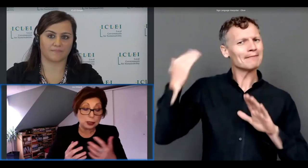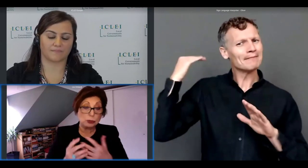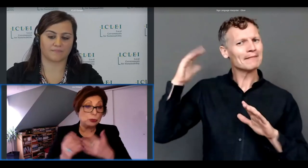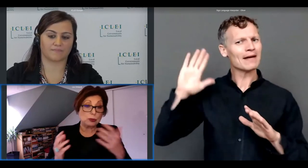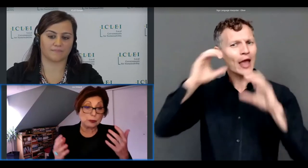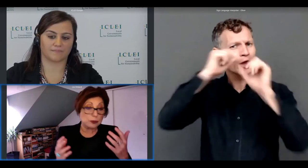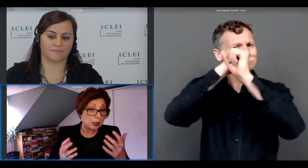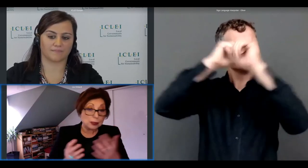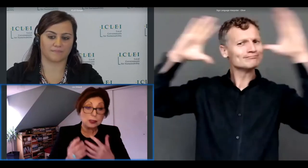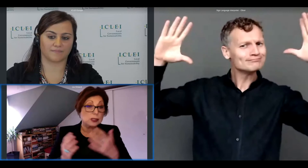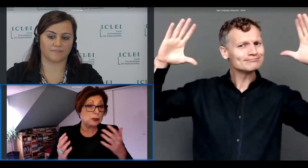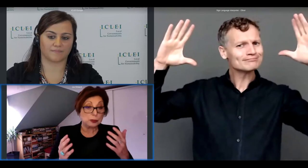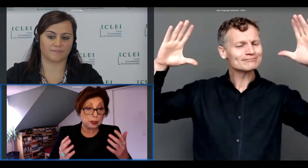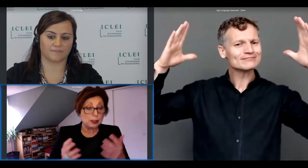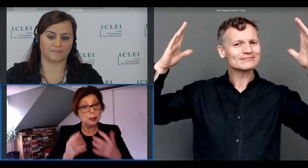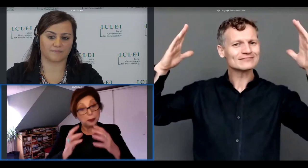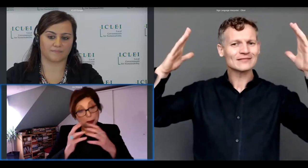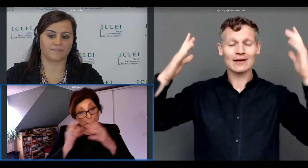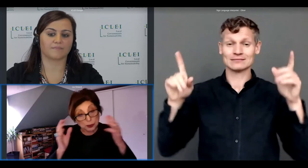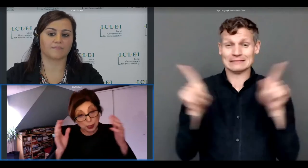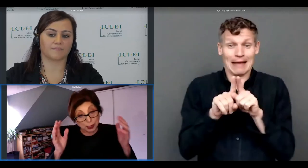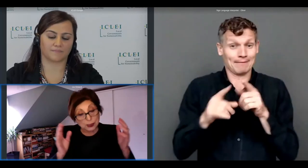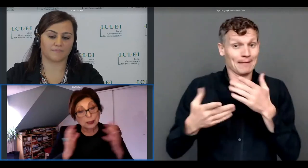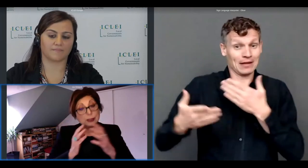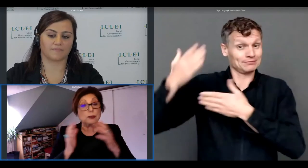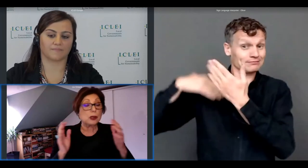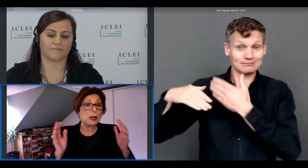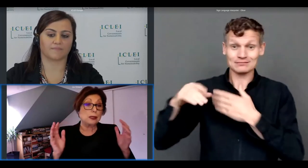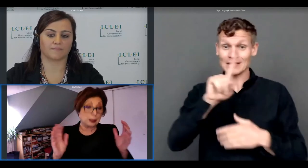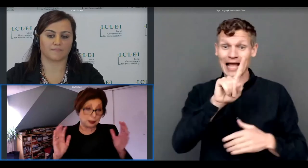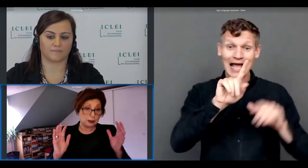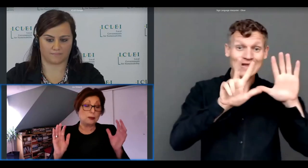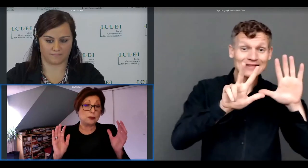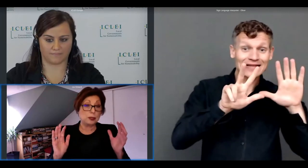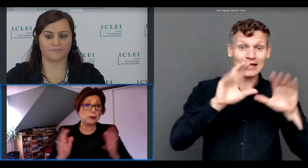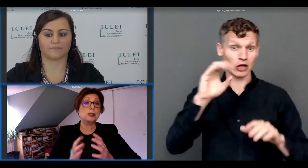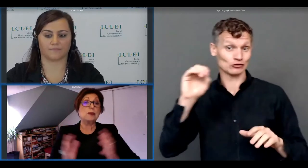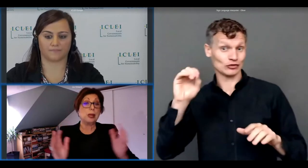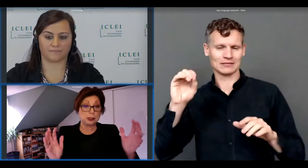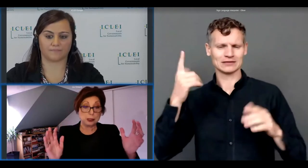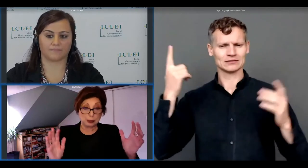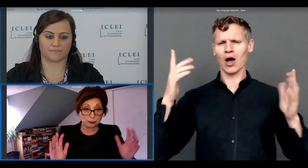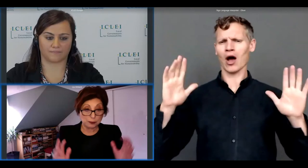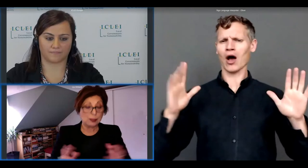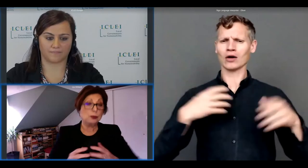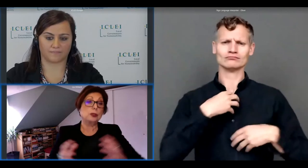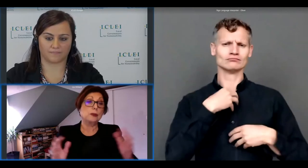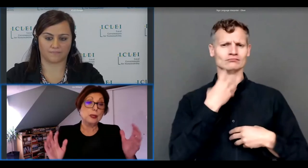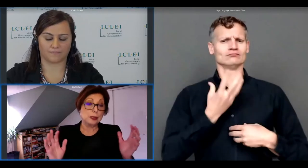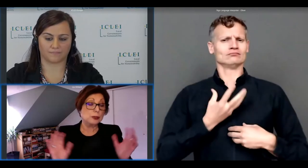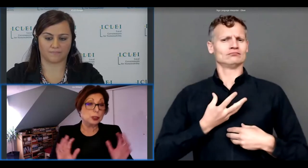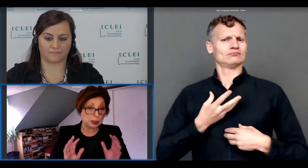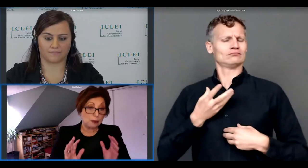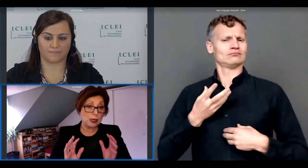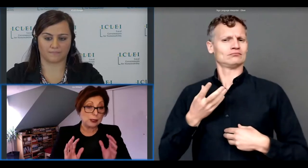institutions of the 19th century on the on the kind of grand narrative of civilizing the notion of